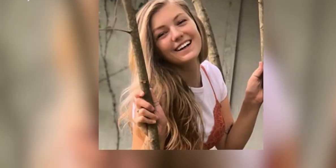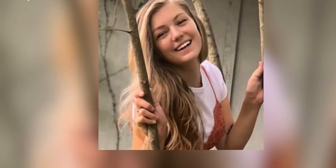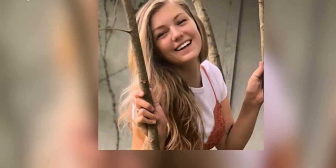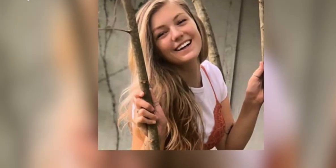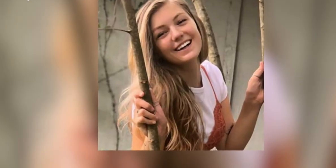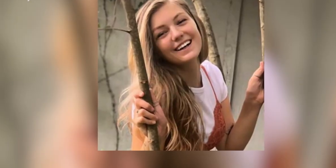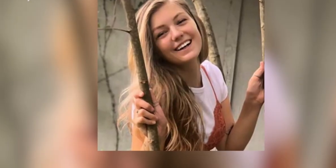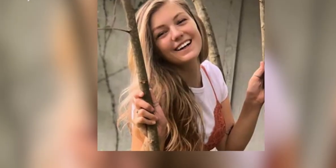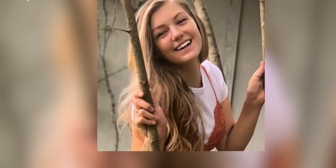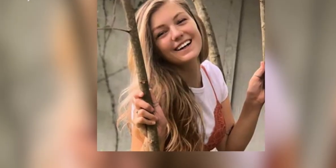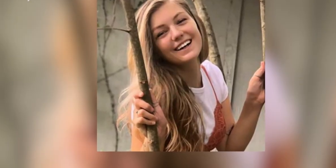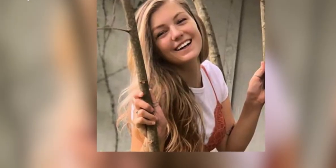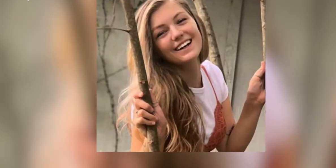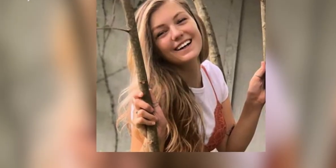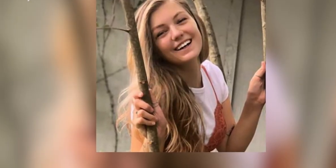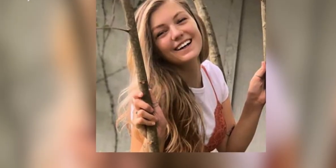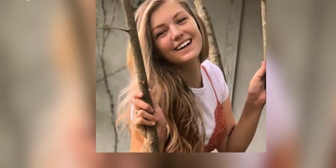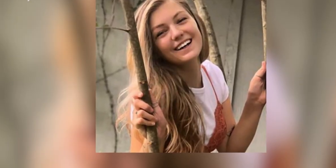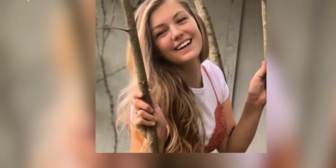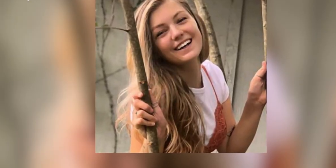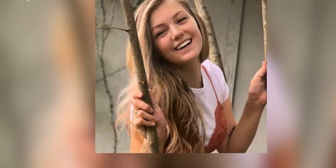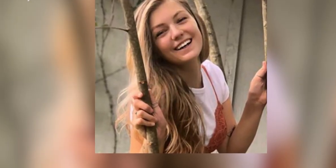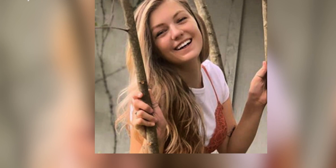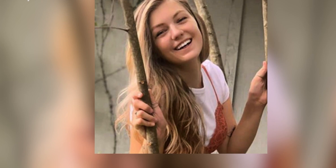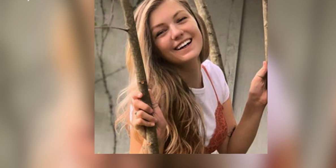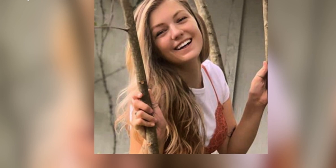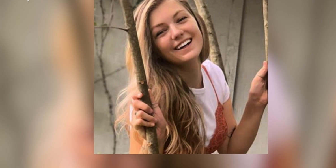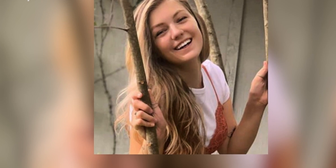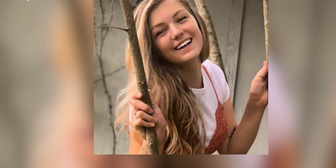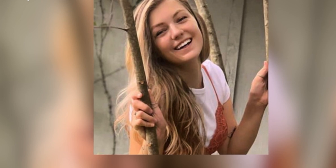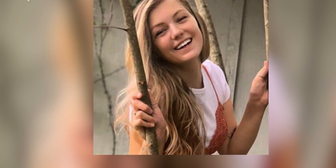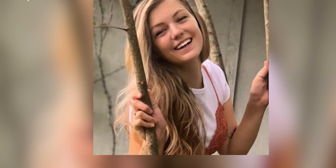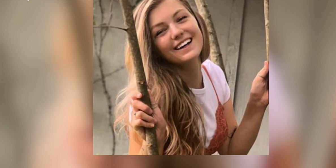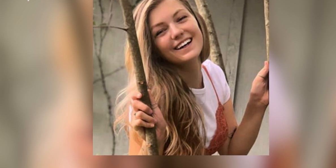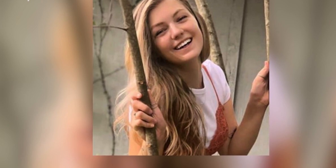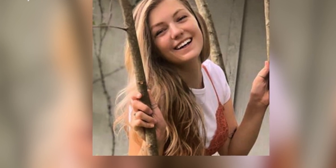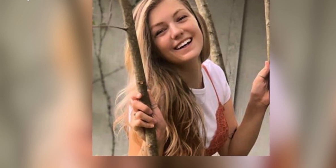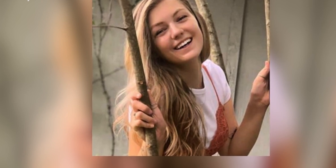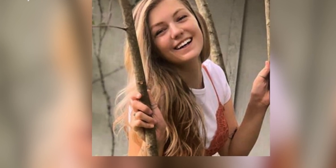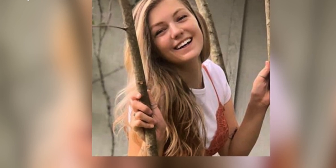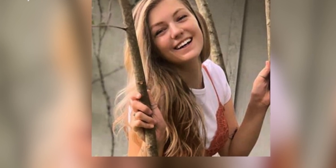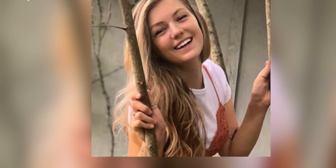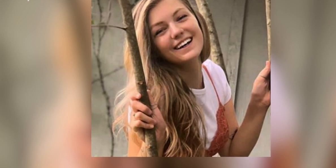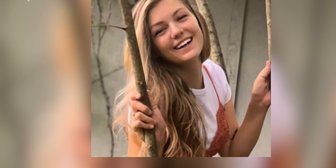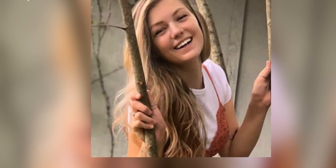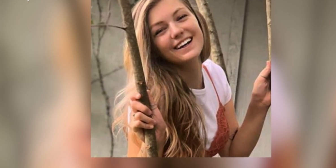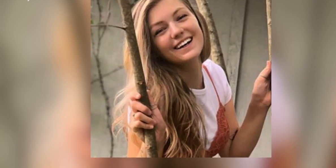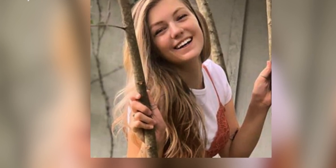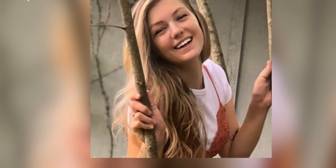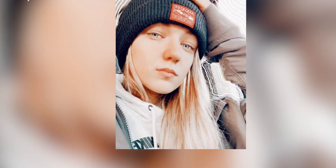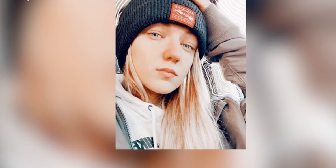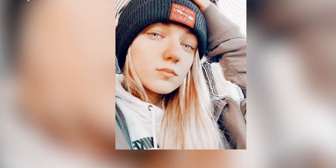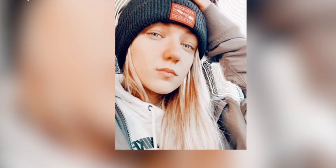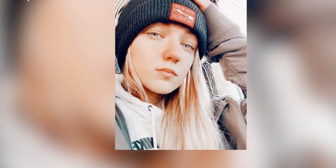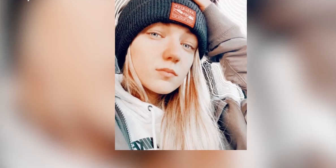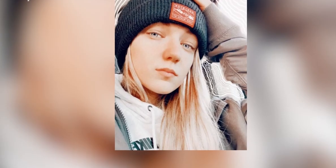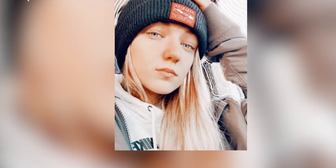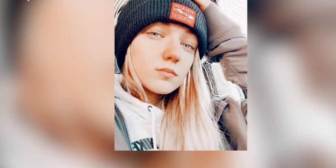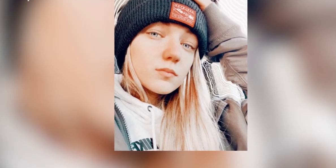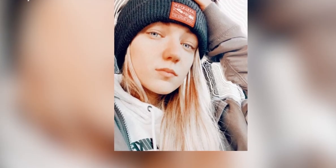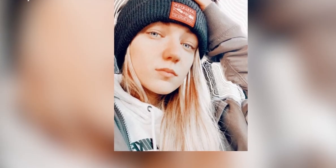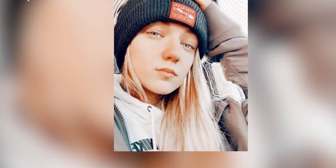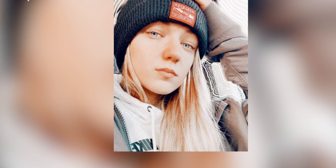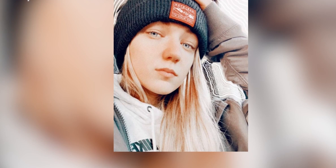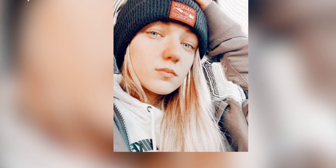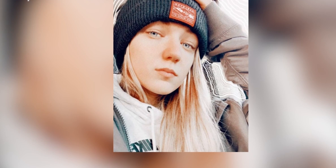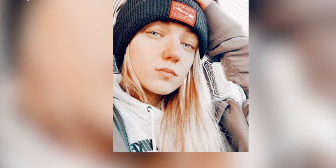-year-old Gabby Petito was found this past weekend in Wyoming, following a massive search by several agencies. Her death is being